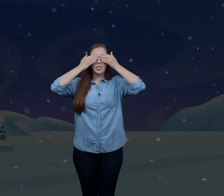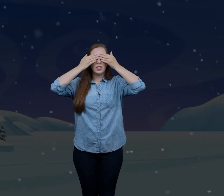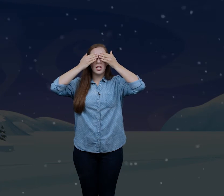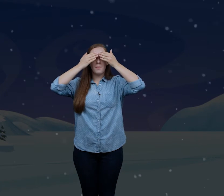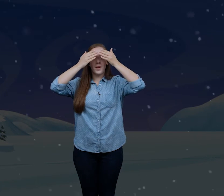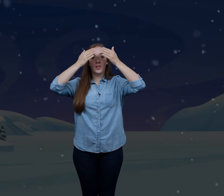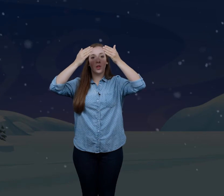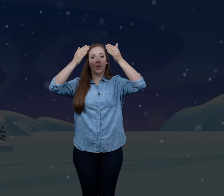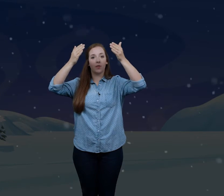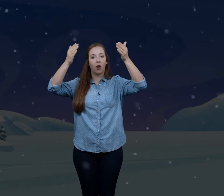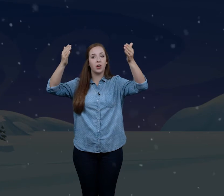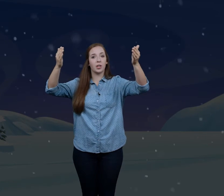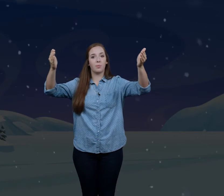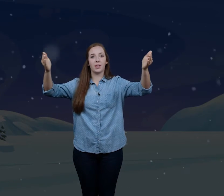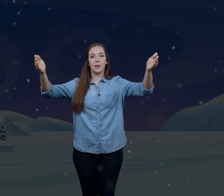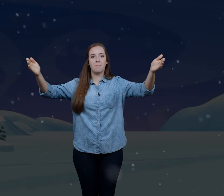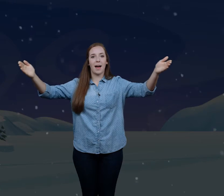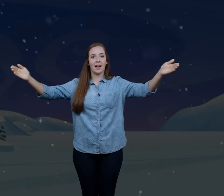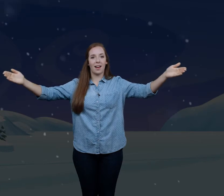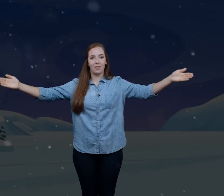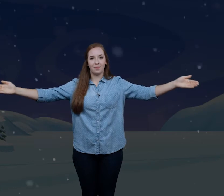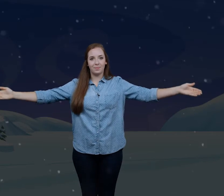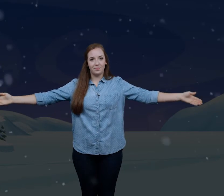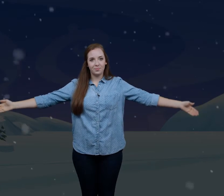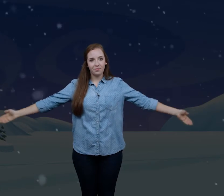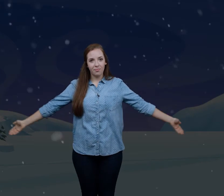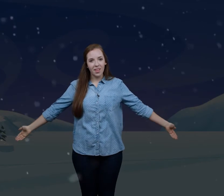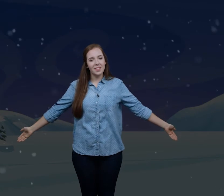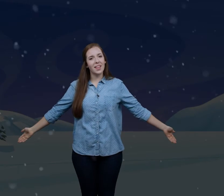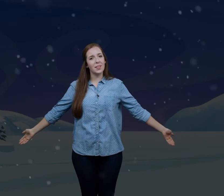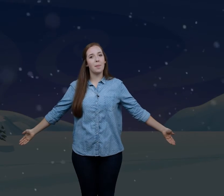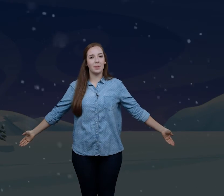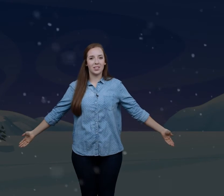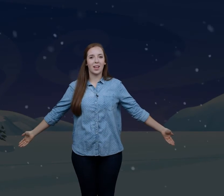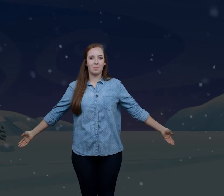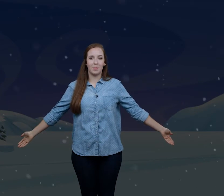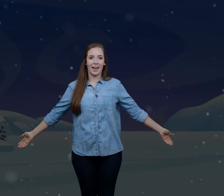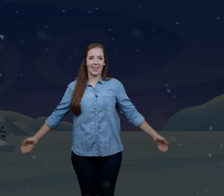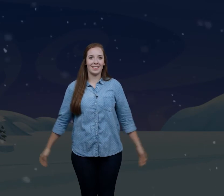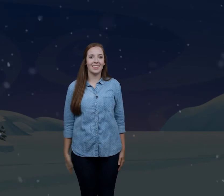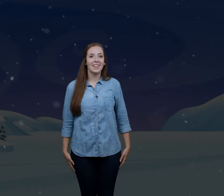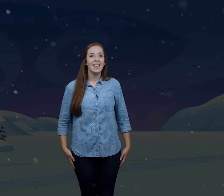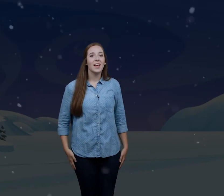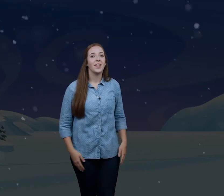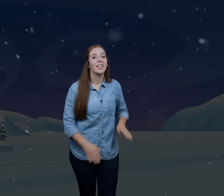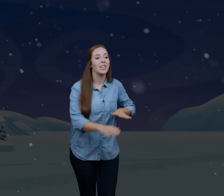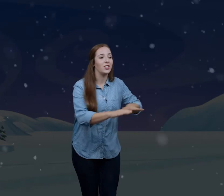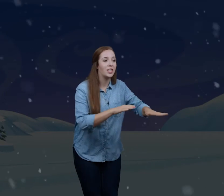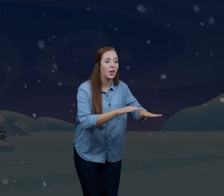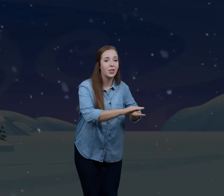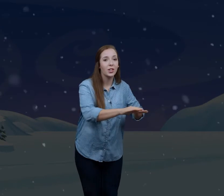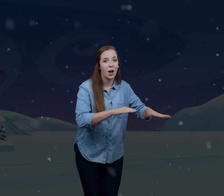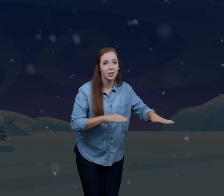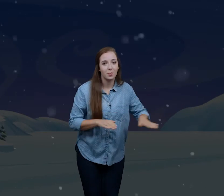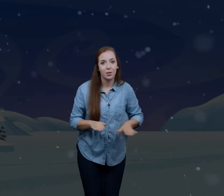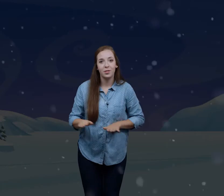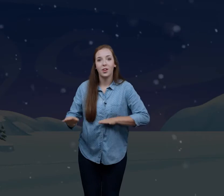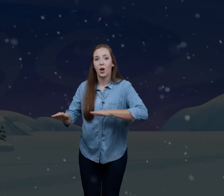by the Lord of all. And you're going to bring them back out. Then that beat comes back in. Then he shared the gospel all